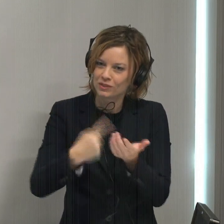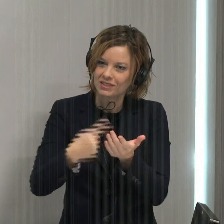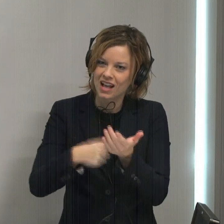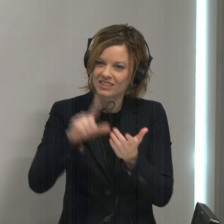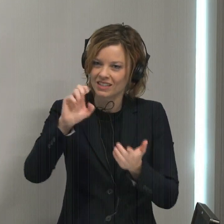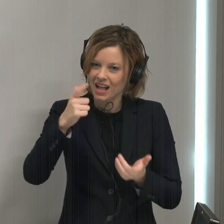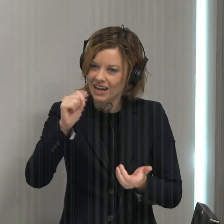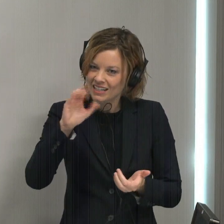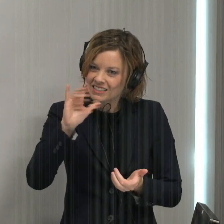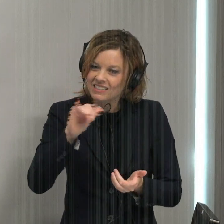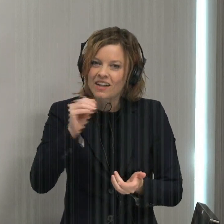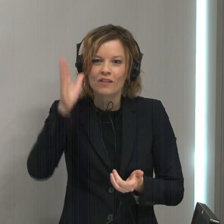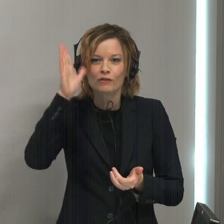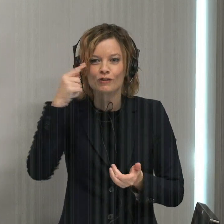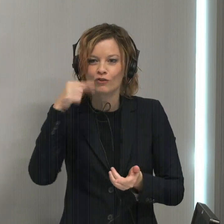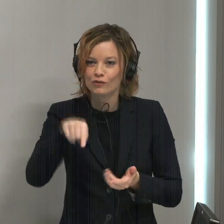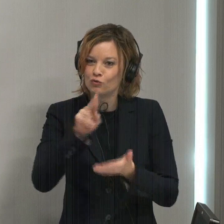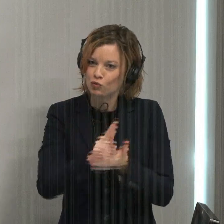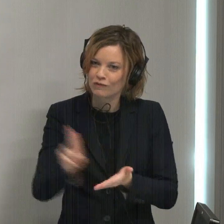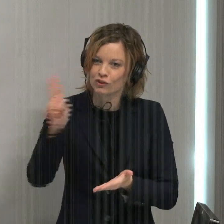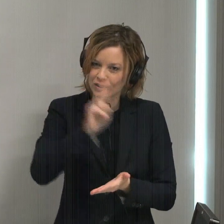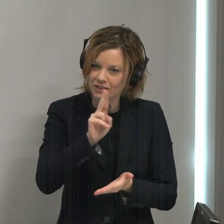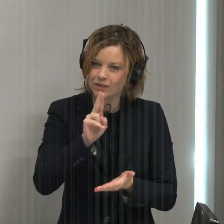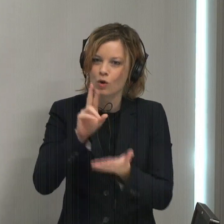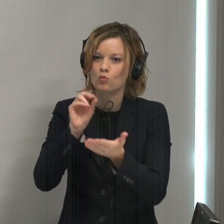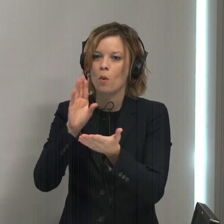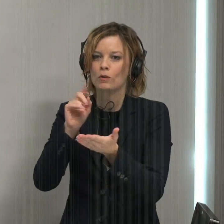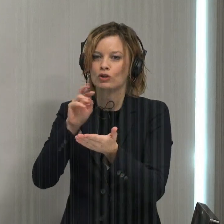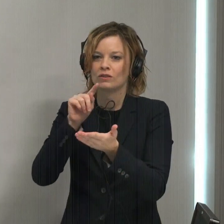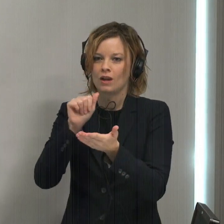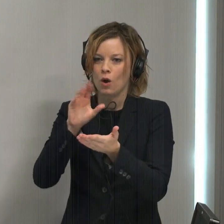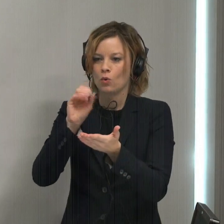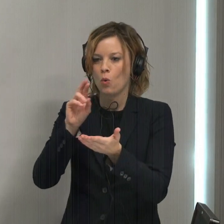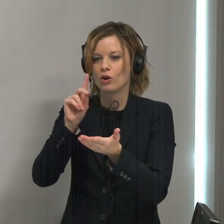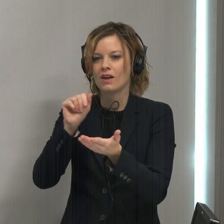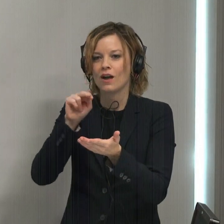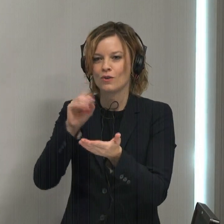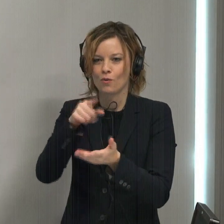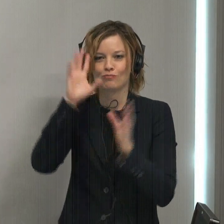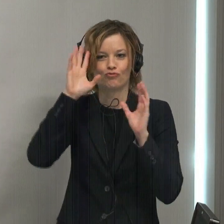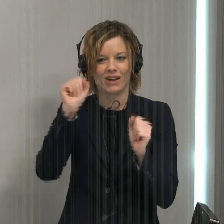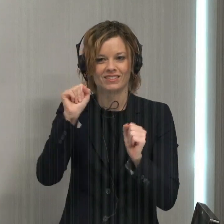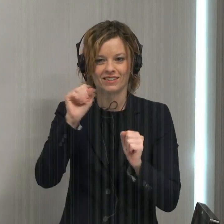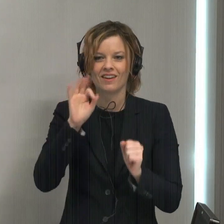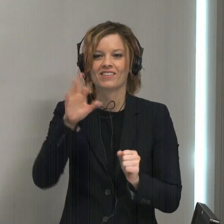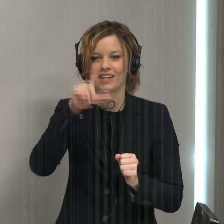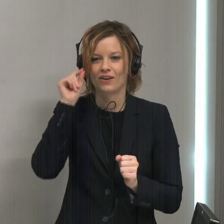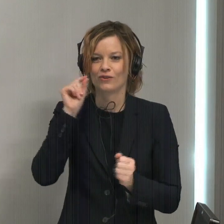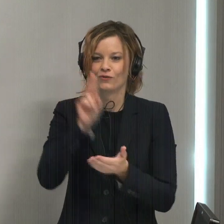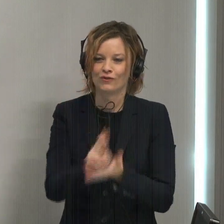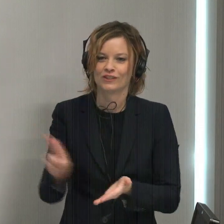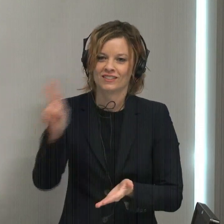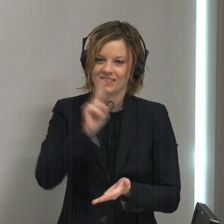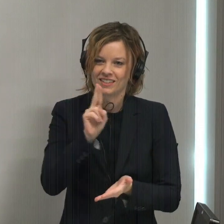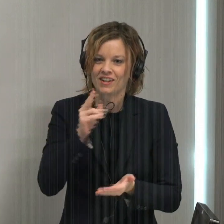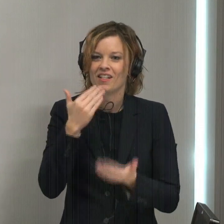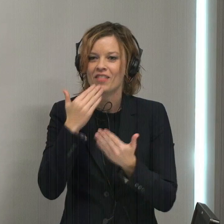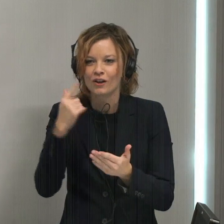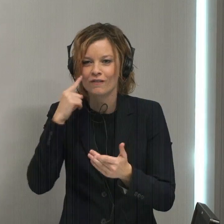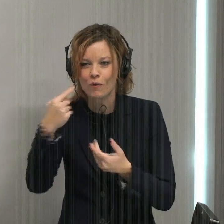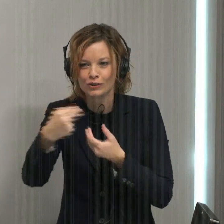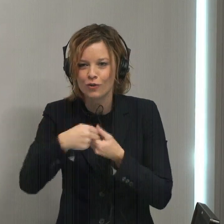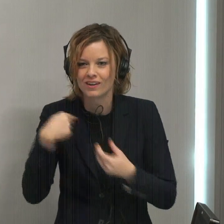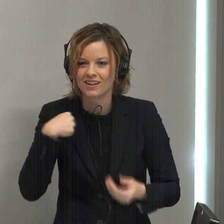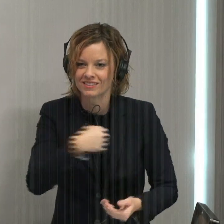the legacy and the future of the university is Roberta Cordano. She is the president of Gallaudet University. Thank you so